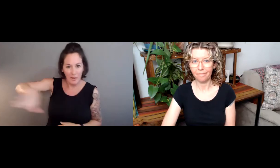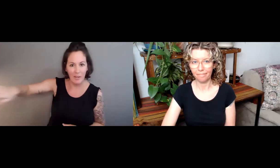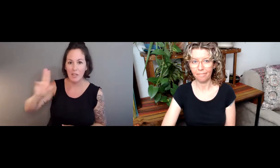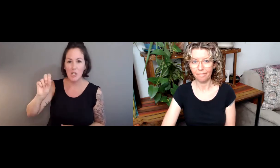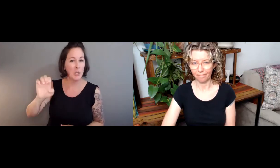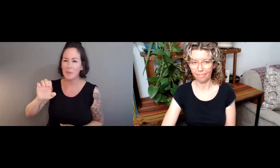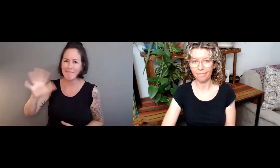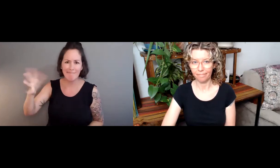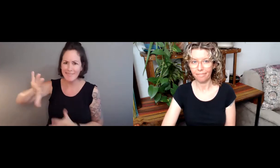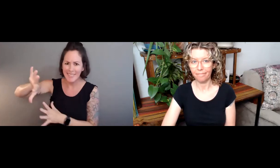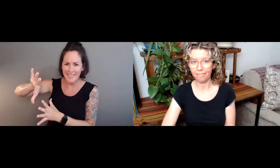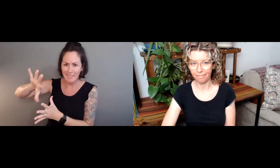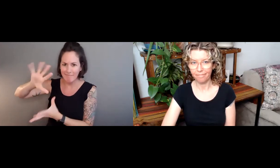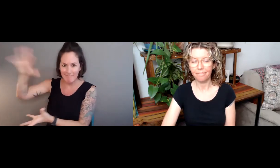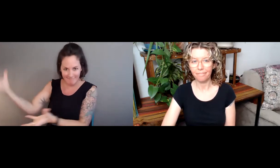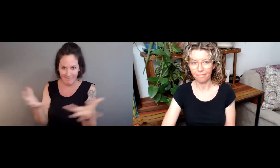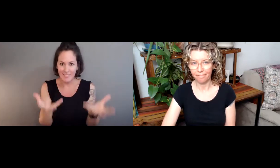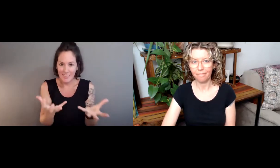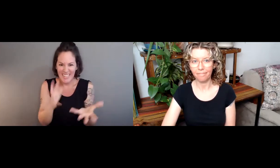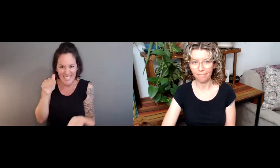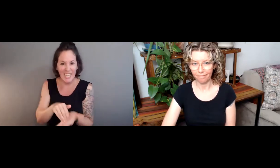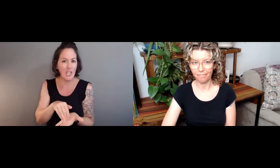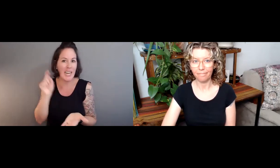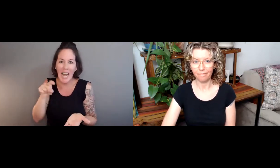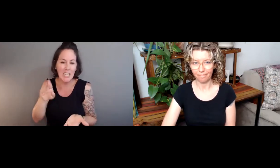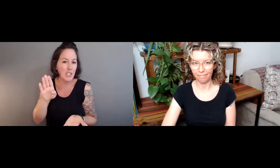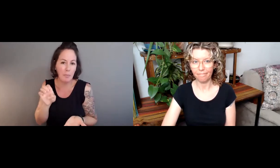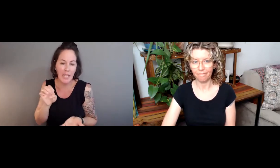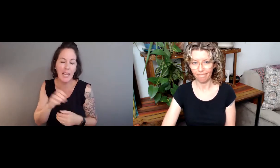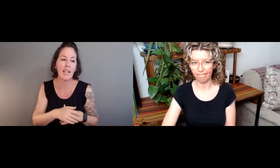biggest things is disregarding people and users.